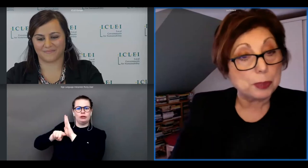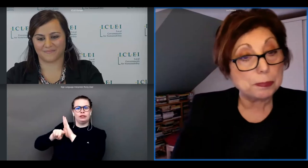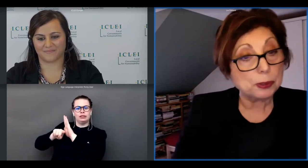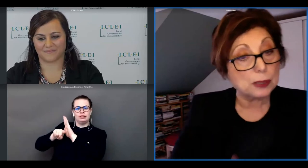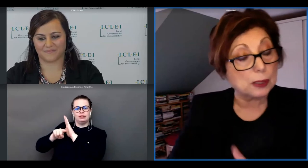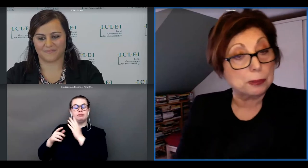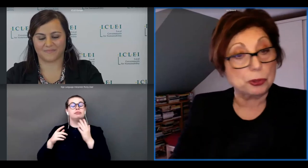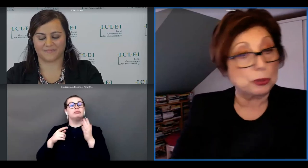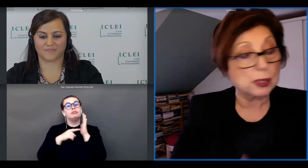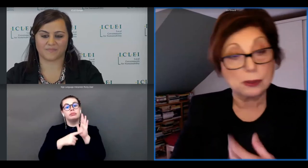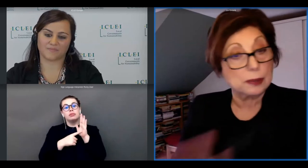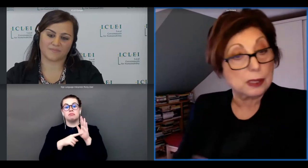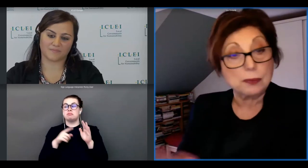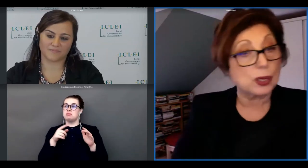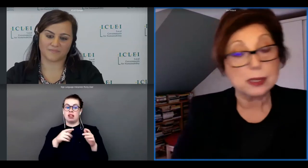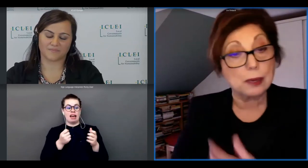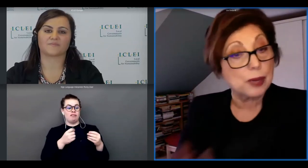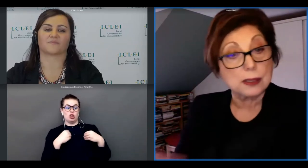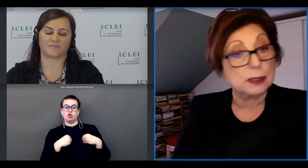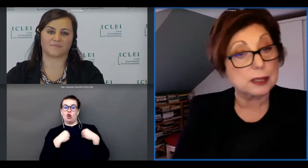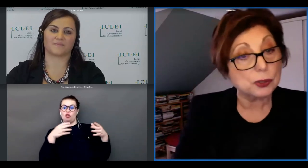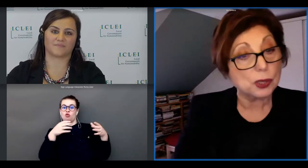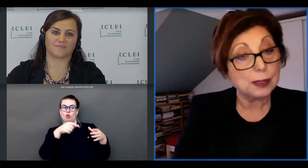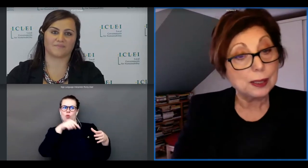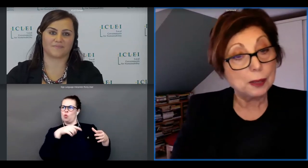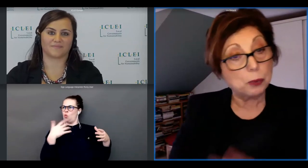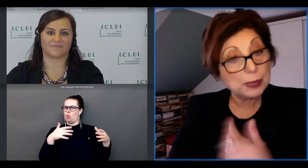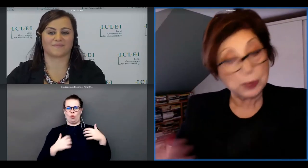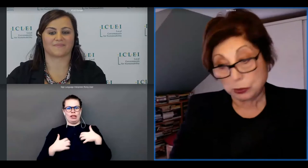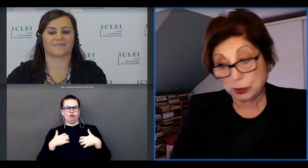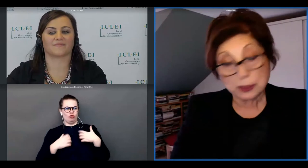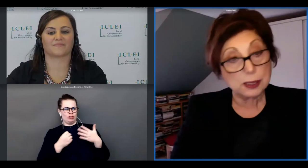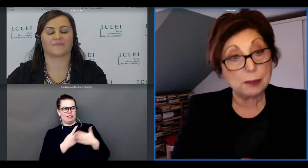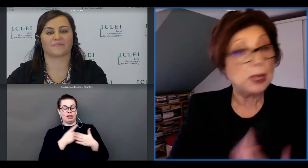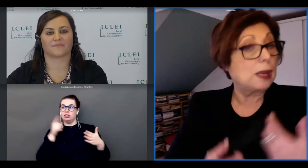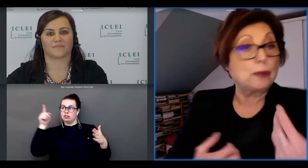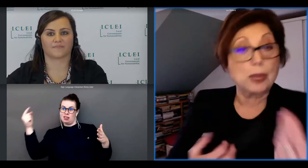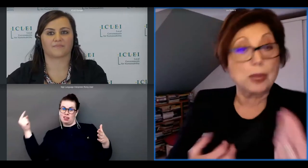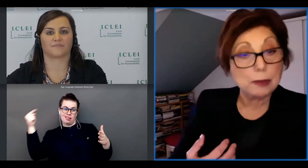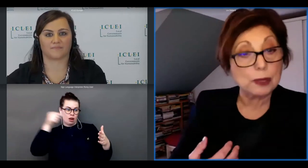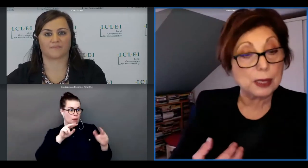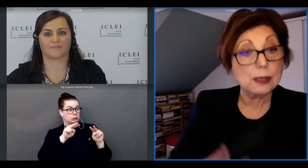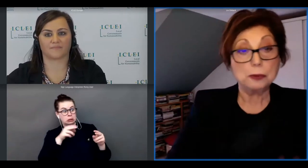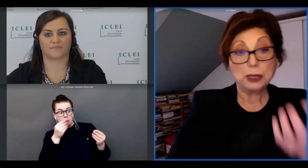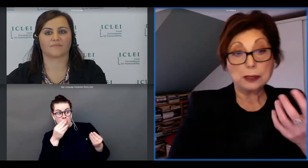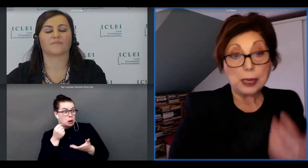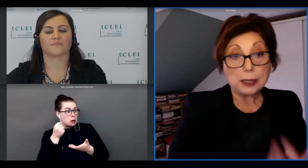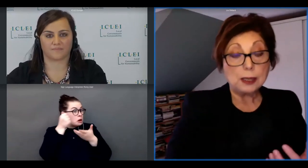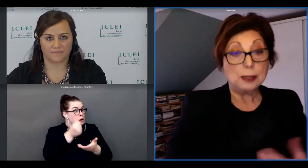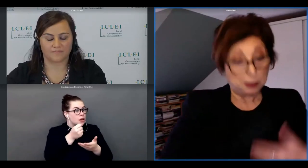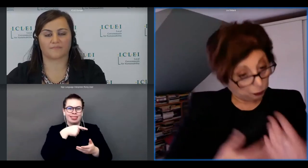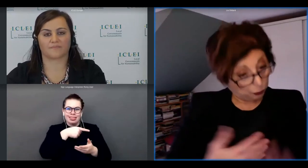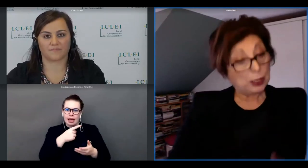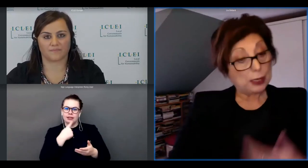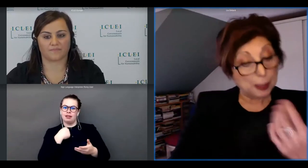young people that are producing that interesting events etc why don't we go and see them if they need funding we can then